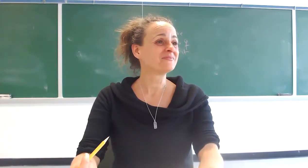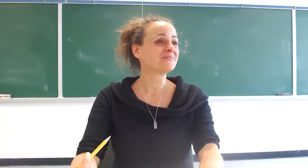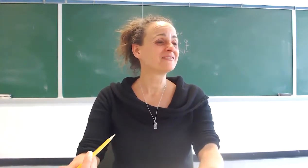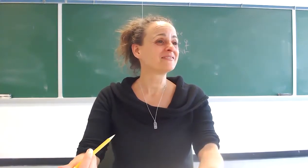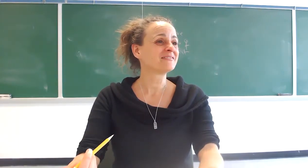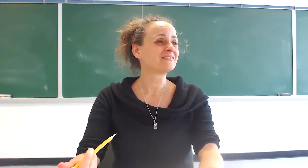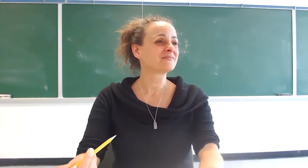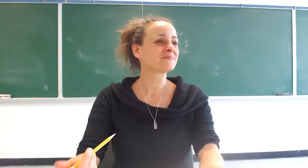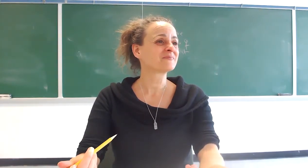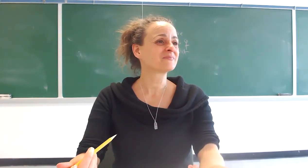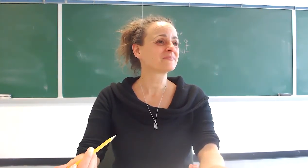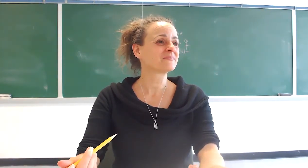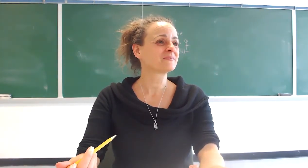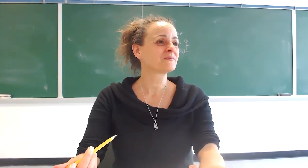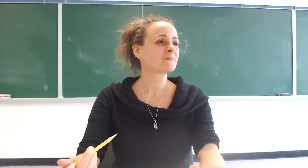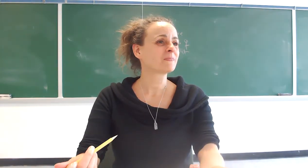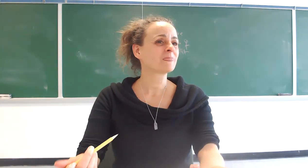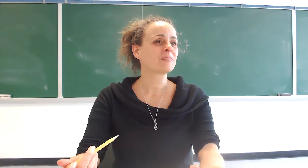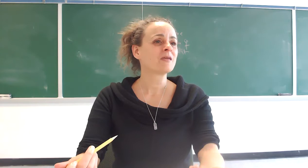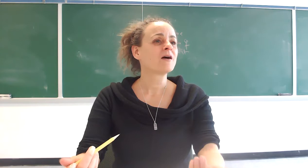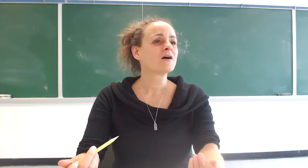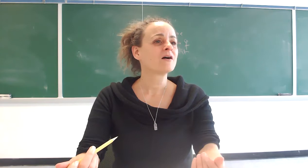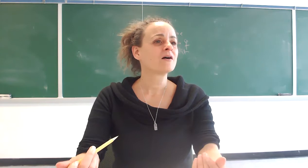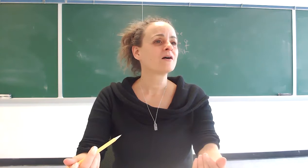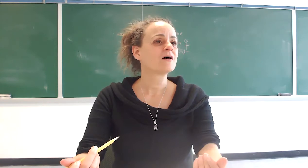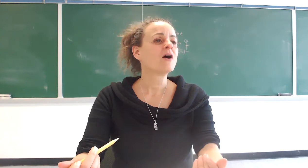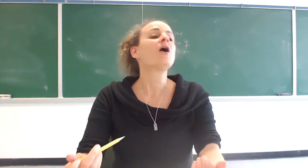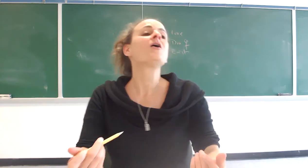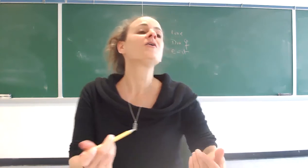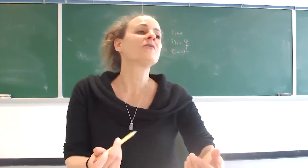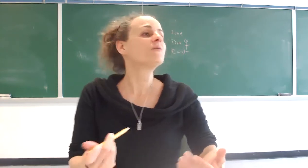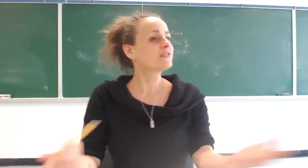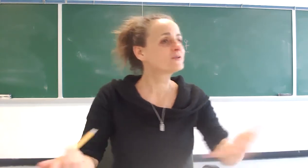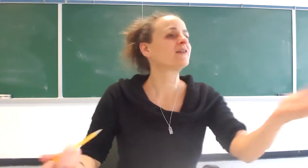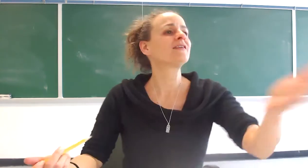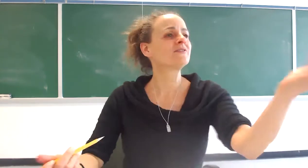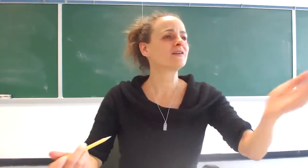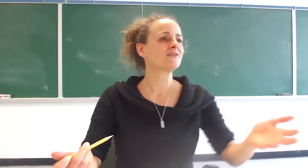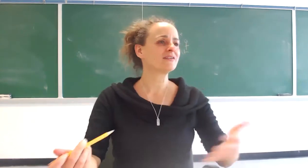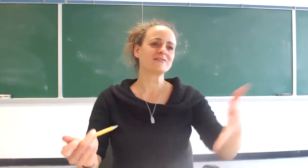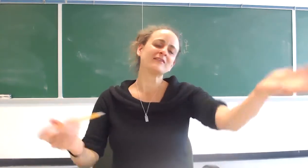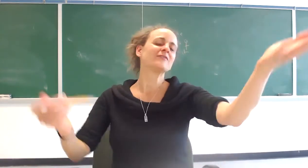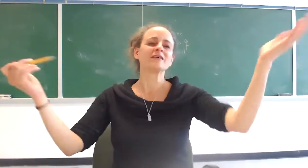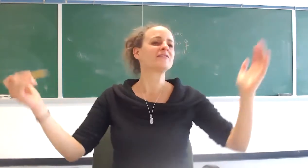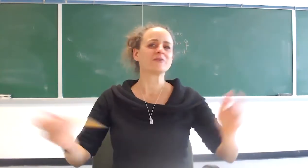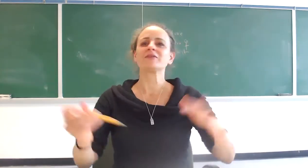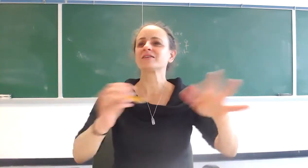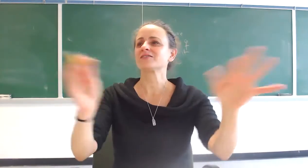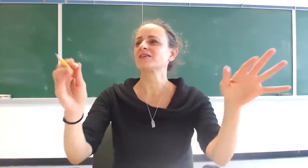oh oh that's okay that's okay okay it's fine good answer i'm not going to shut